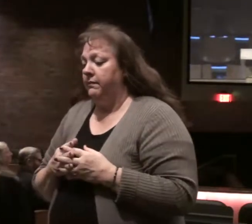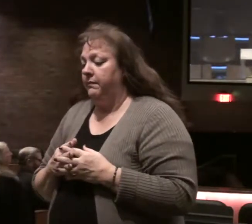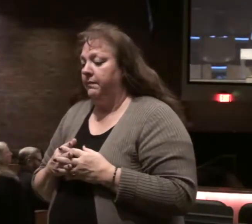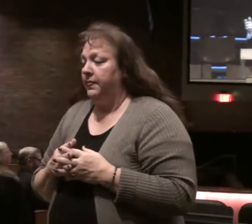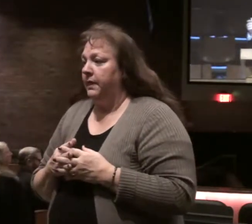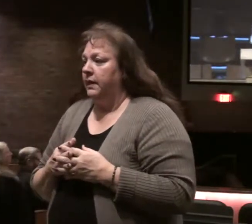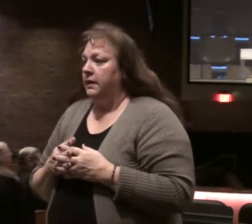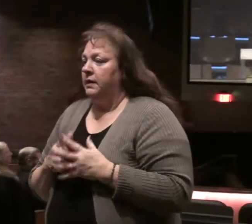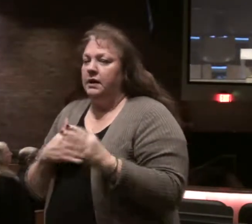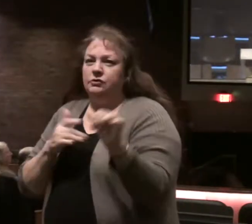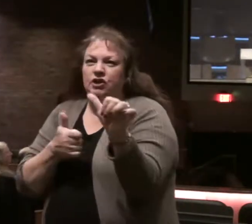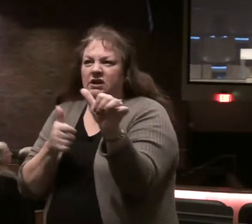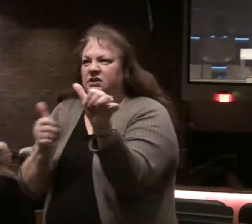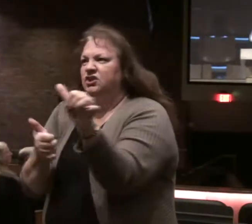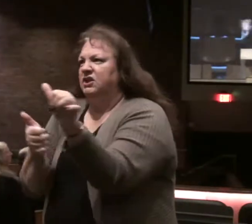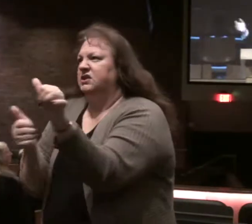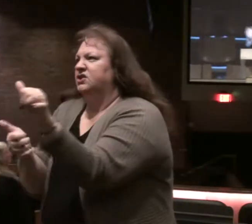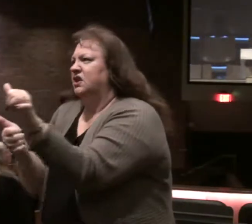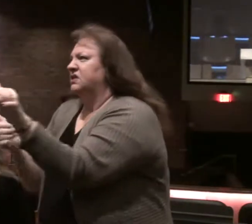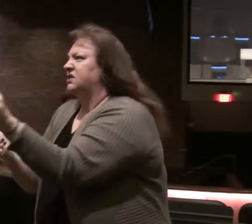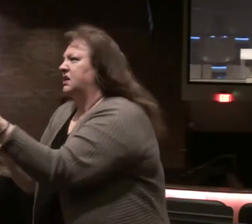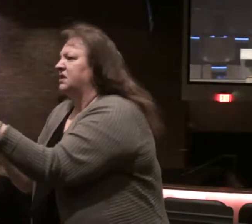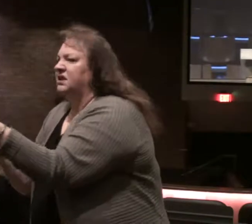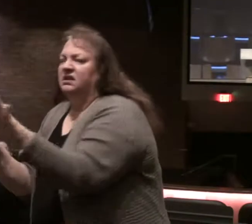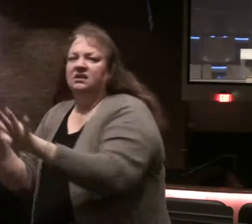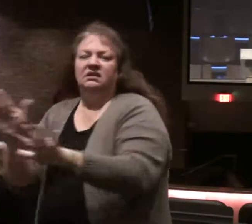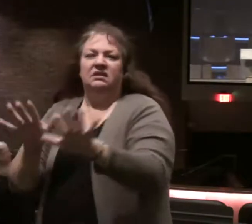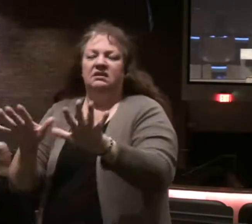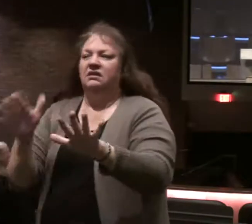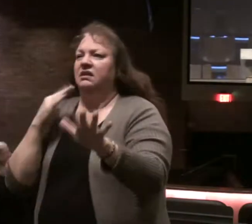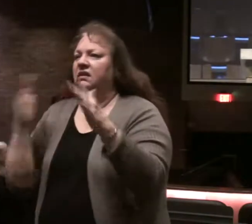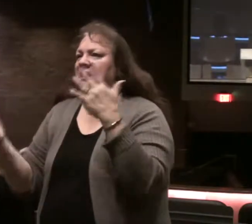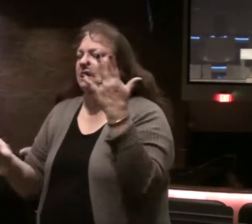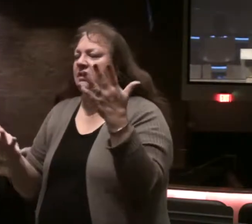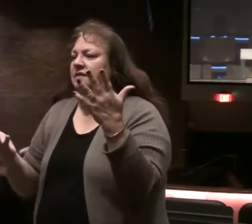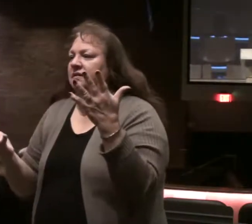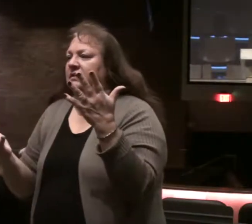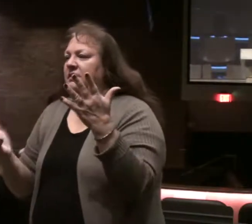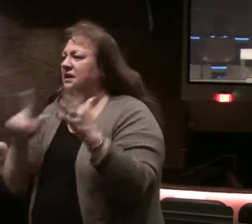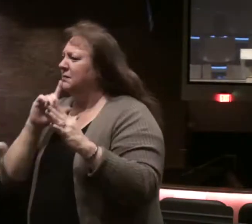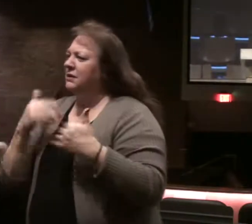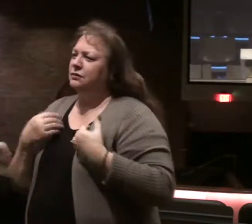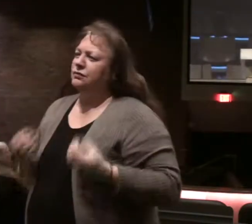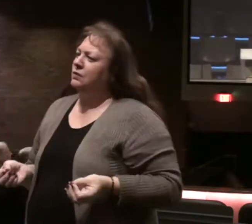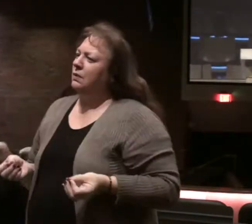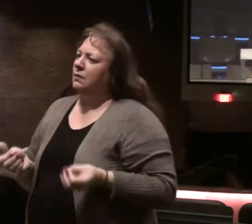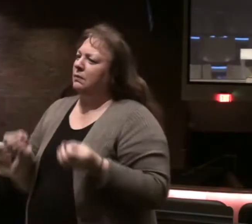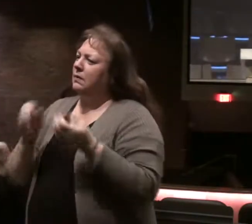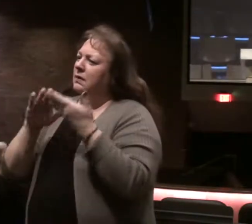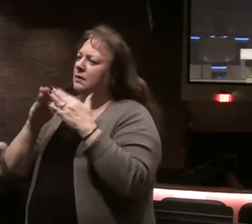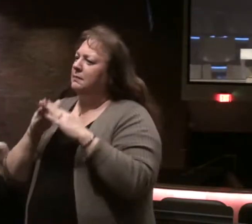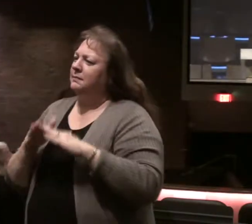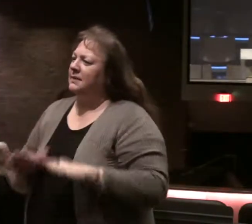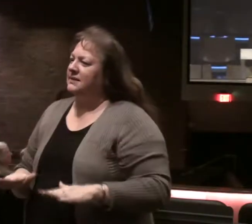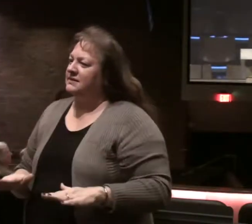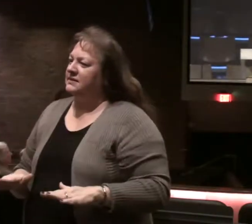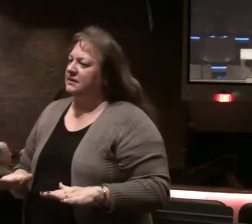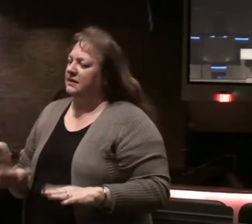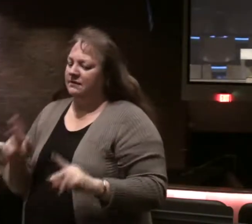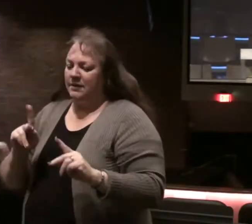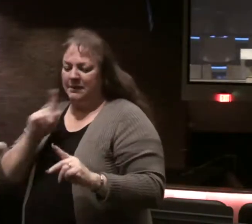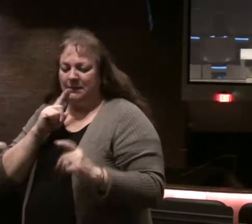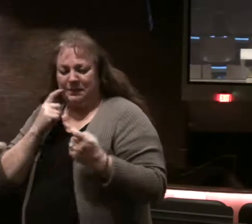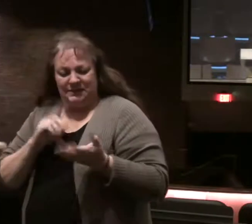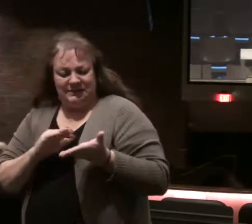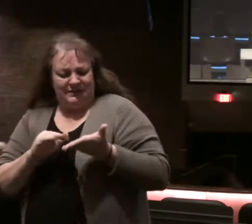There will be a chasing this, chasing that, passing pleasure here and there, but there will be no peace for those who haven't had